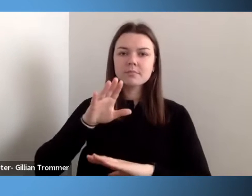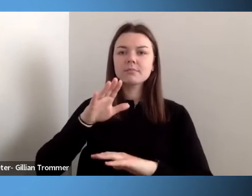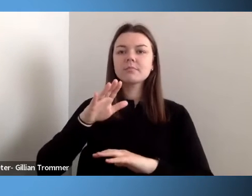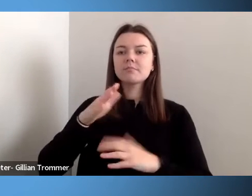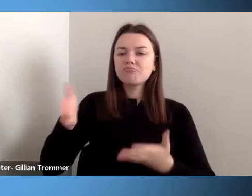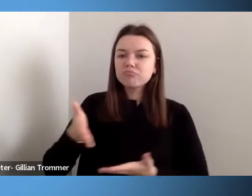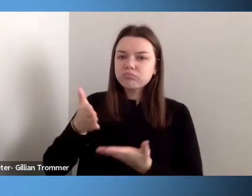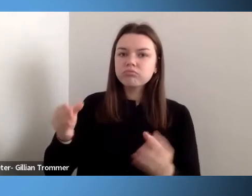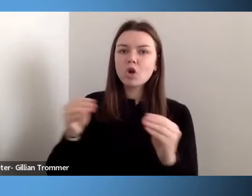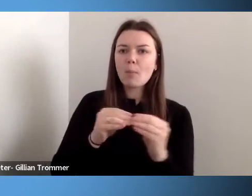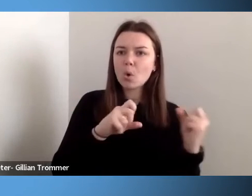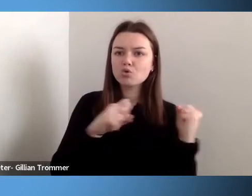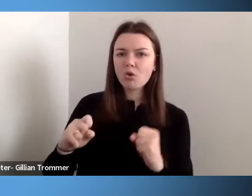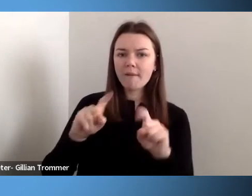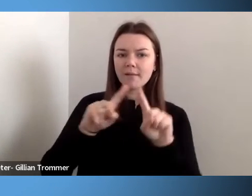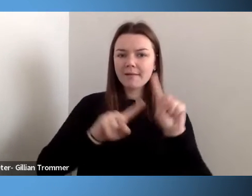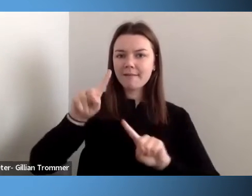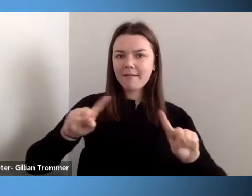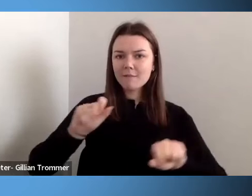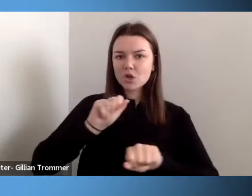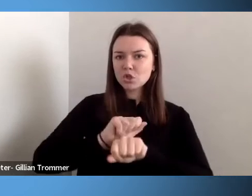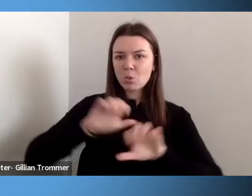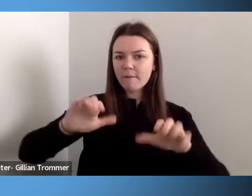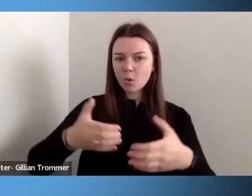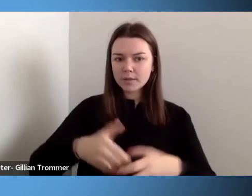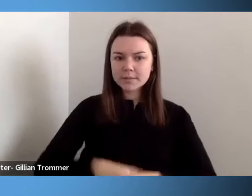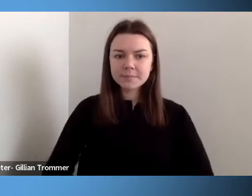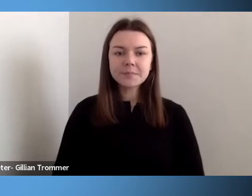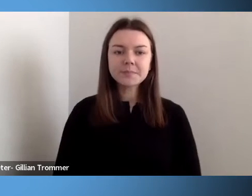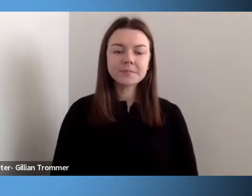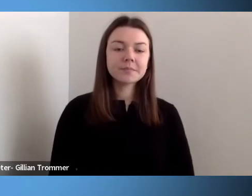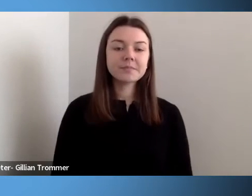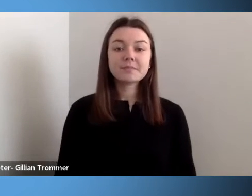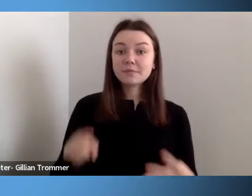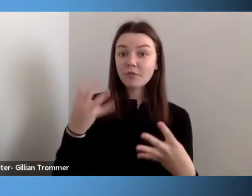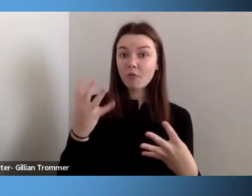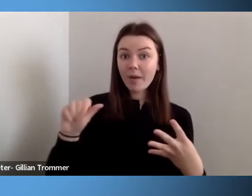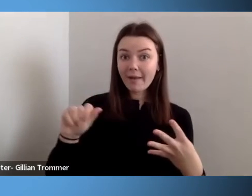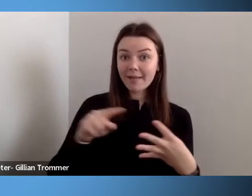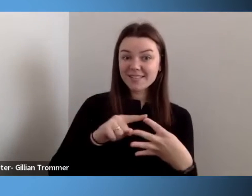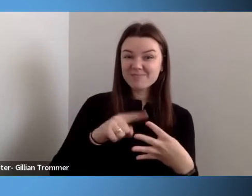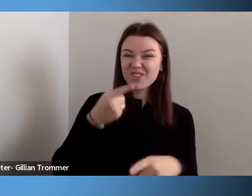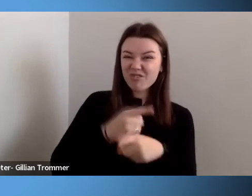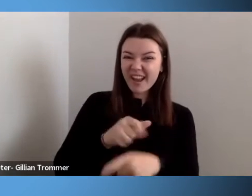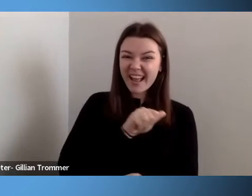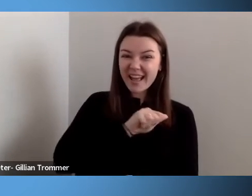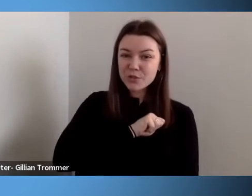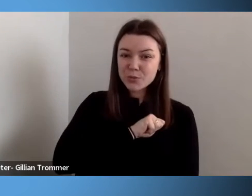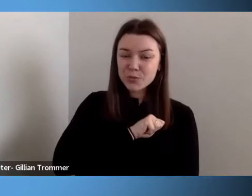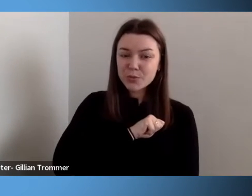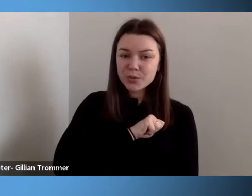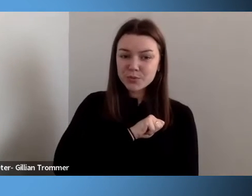The four A's are start with the right attitude, build that access,